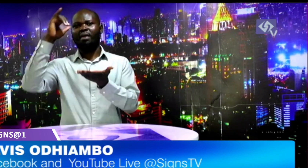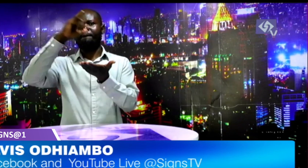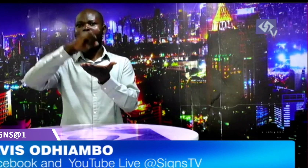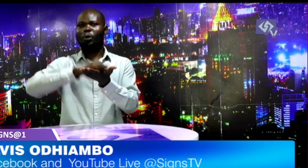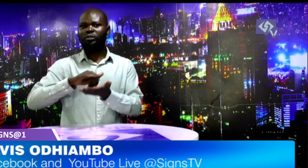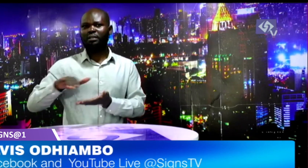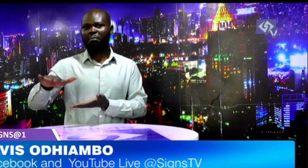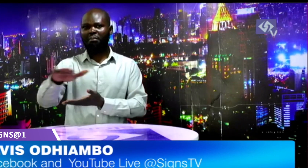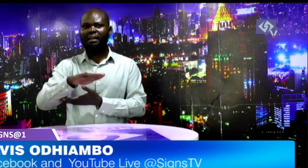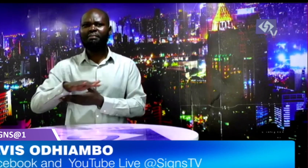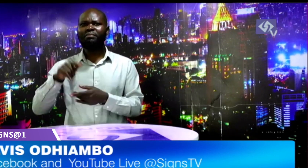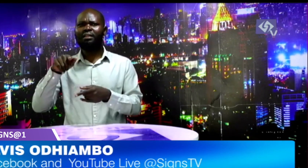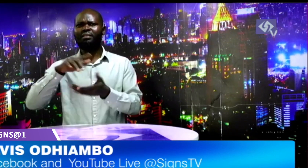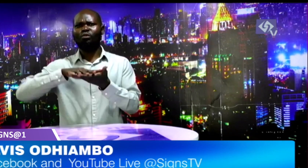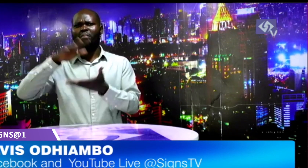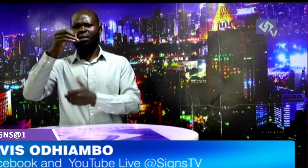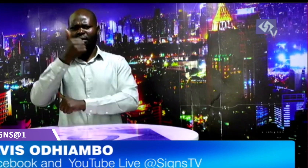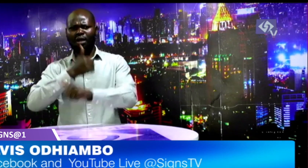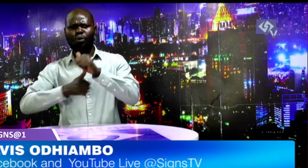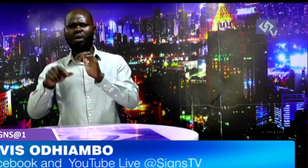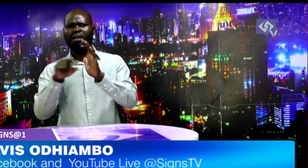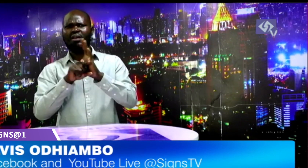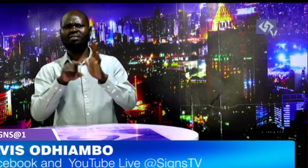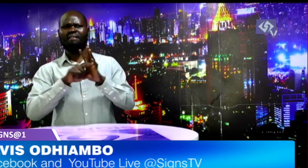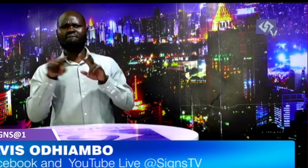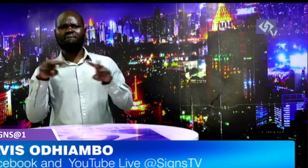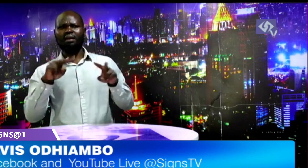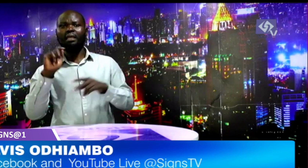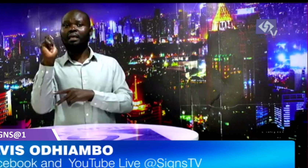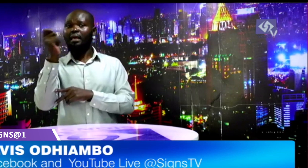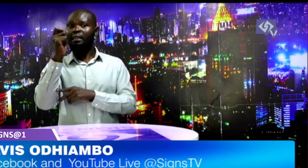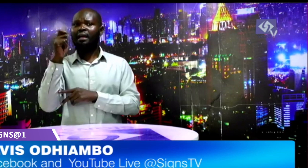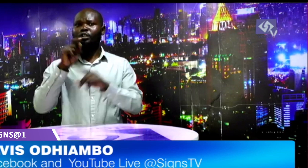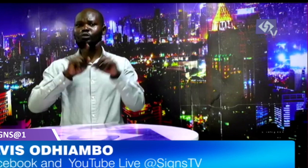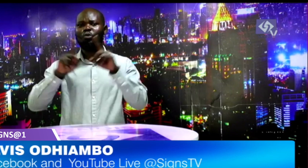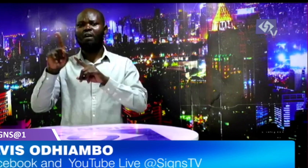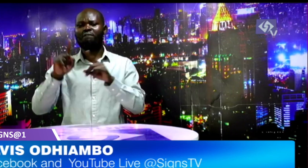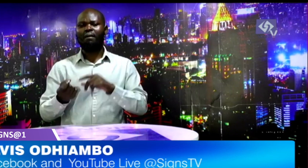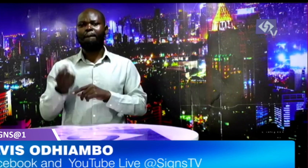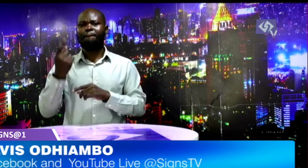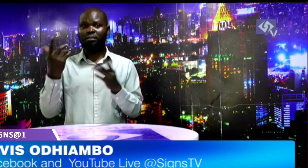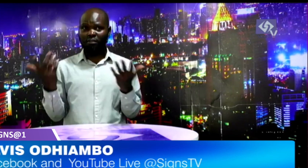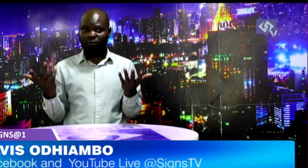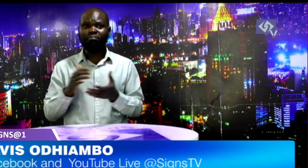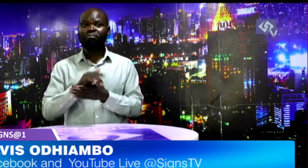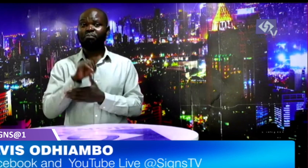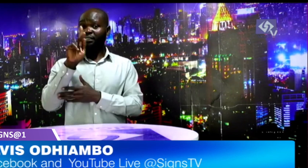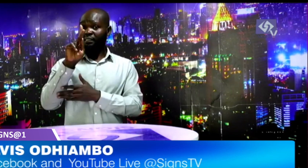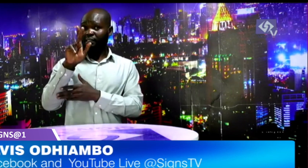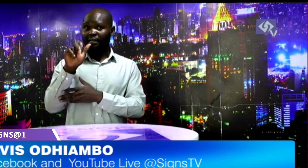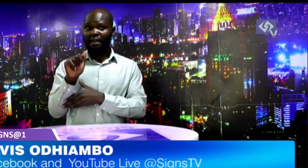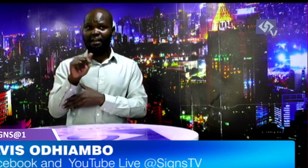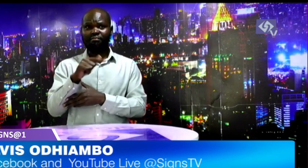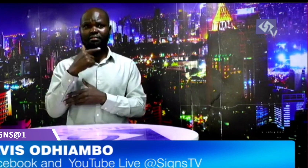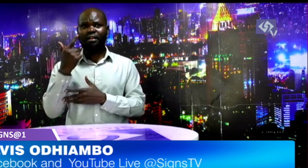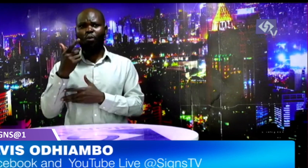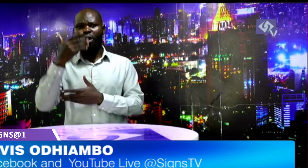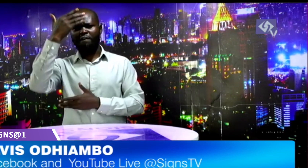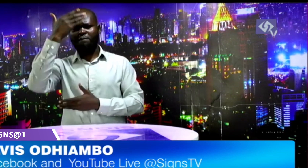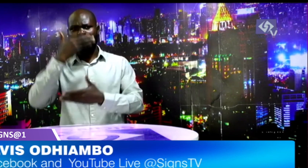expressed his regret over recent incidences of harassment by KRA Customs at